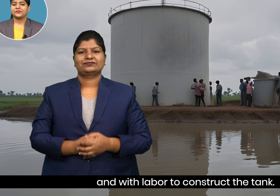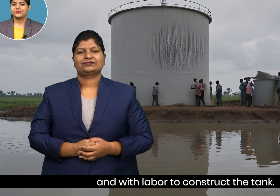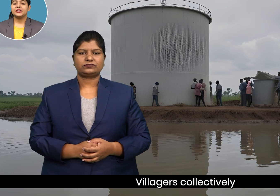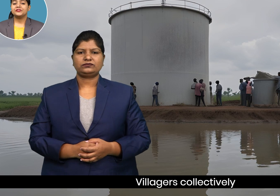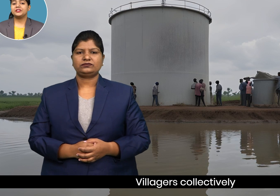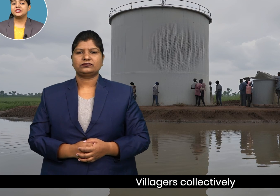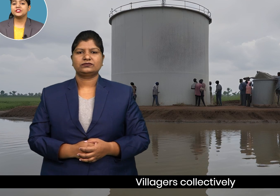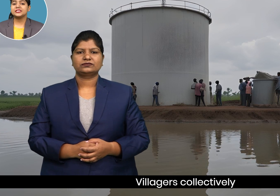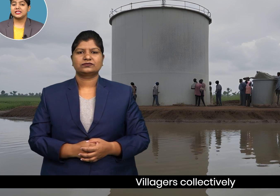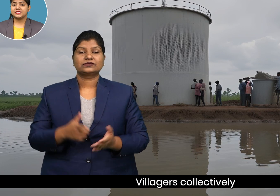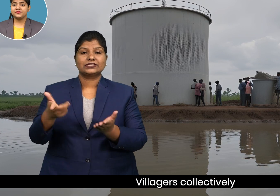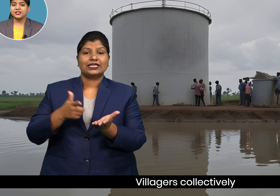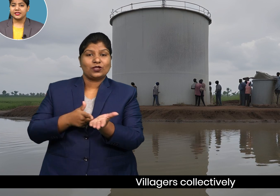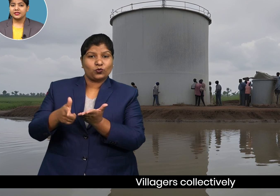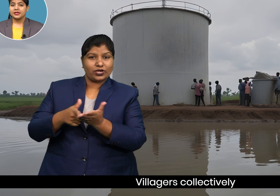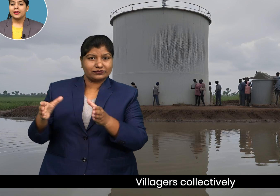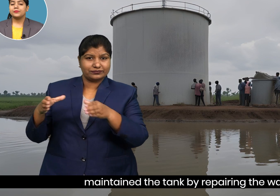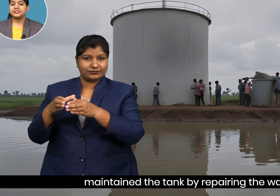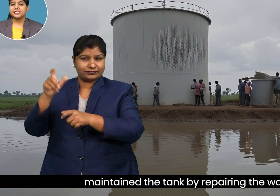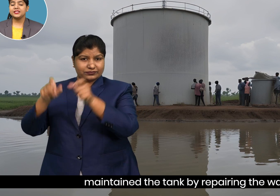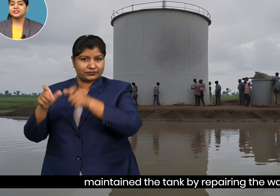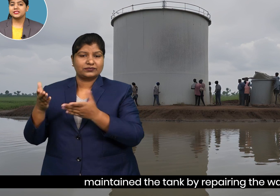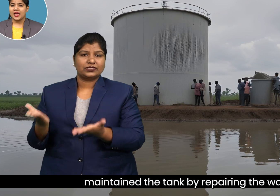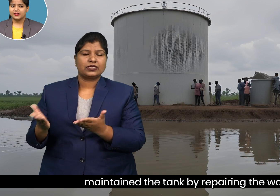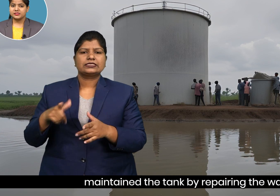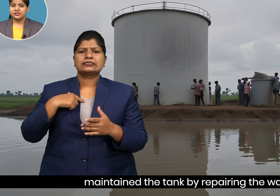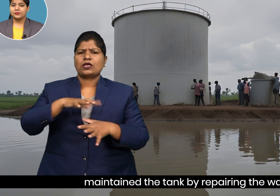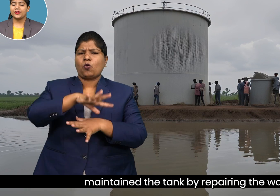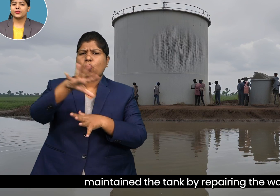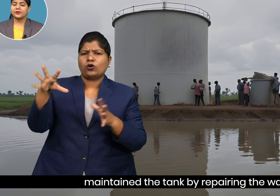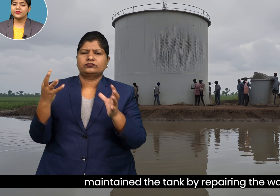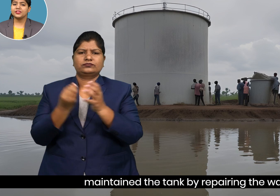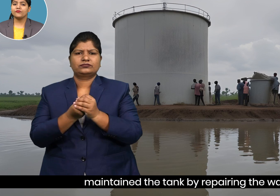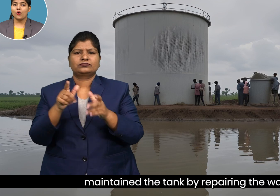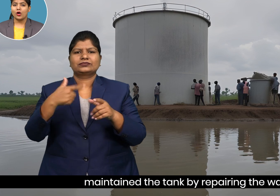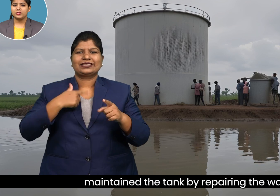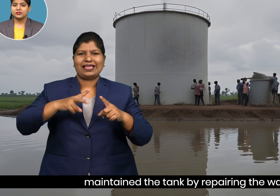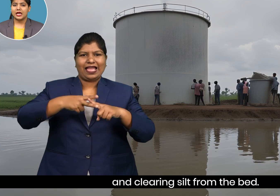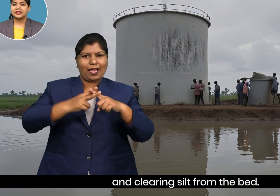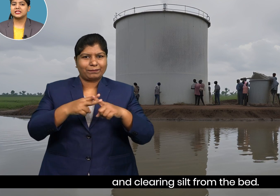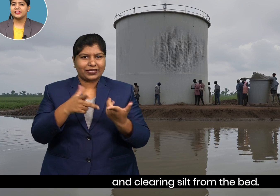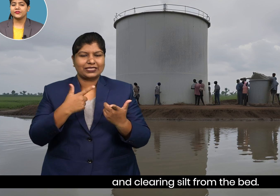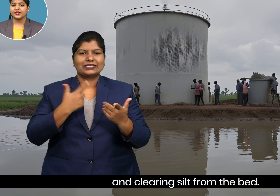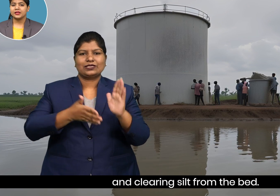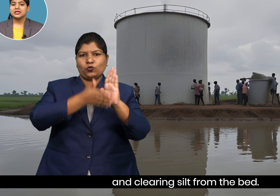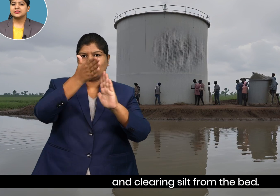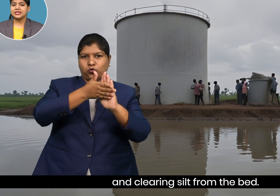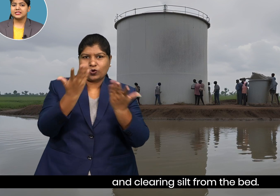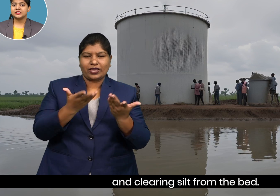villages collectively maintain the tank by repairing the wall and clearing silt